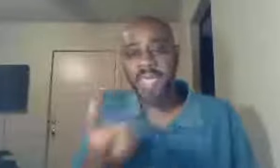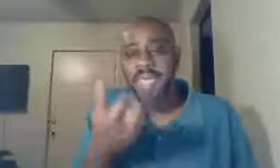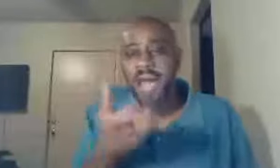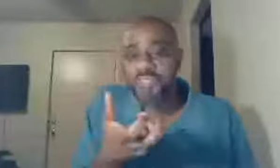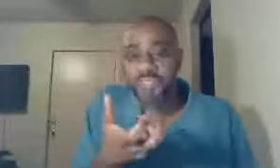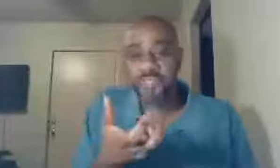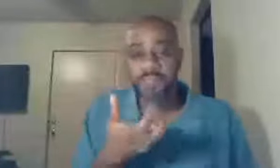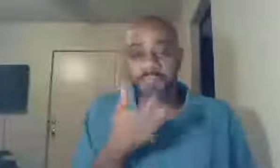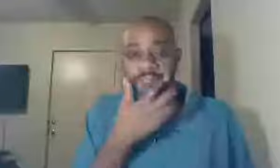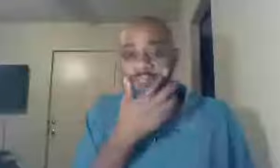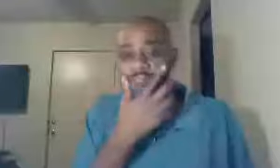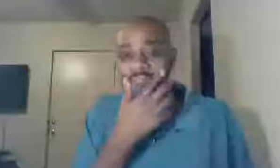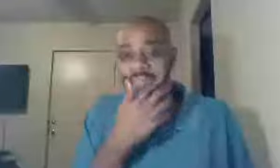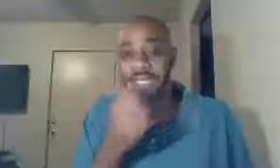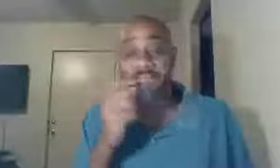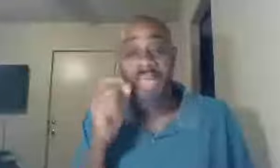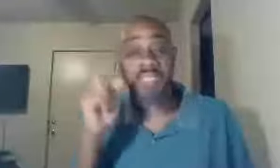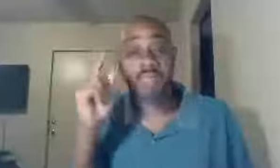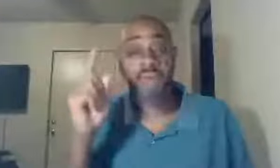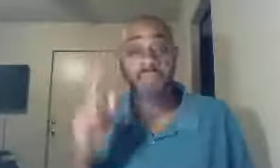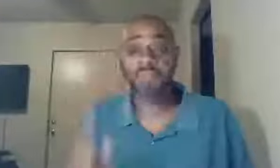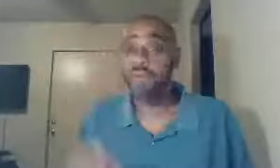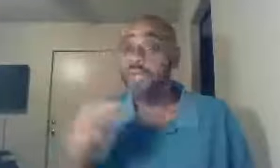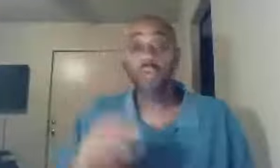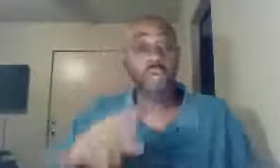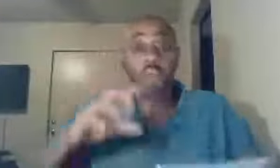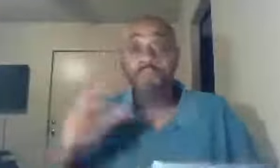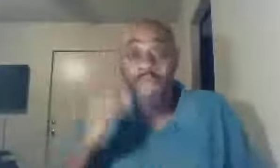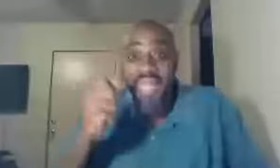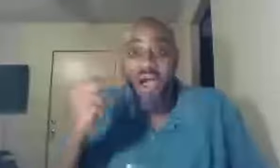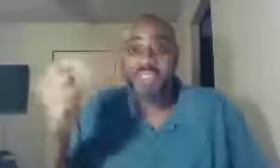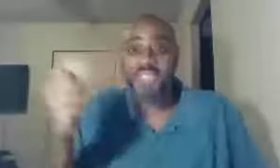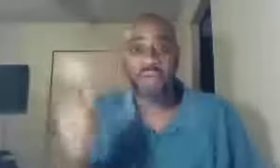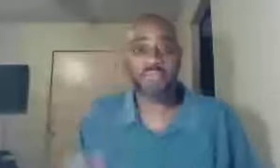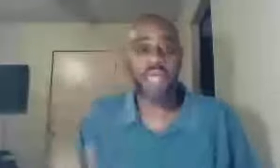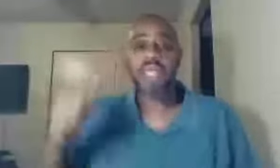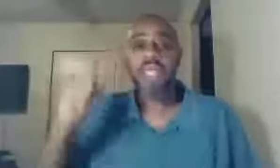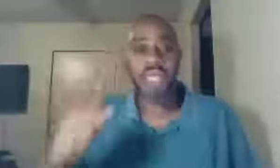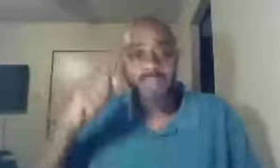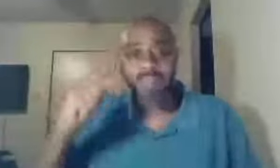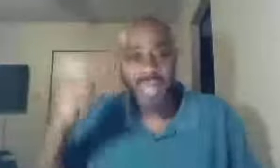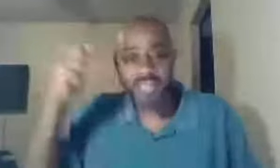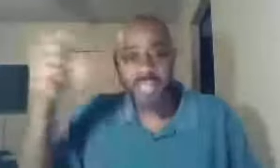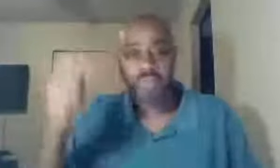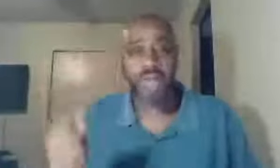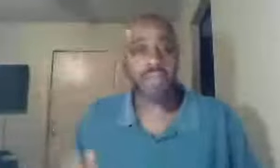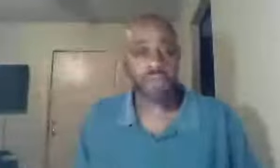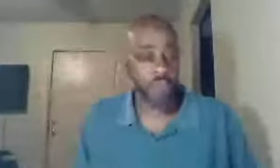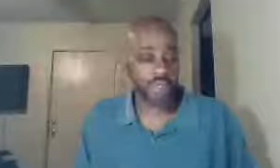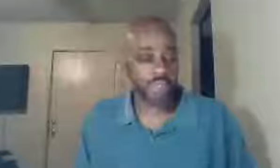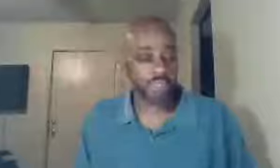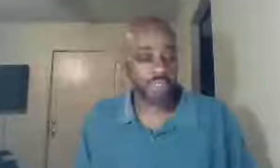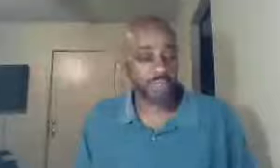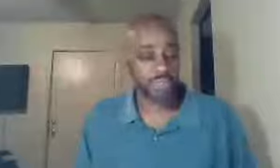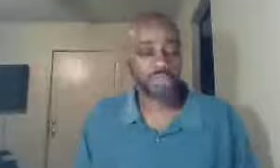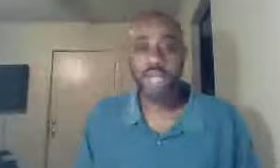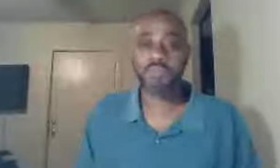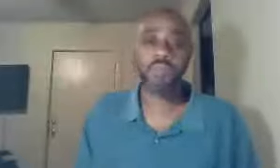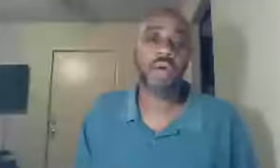hegeos, he makes them right before, we don't make ourselves right, he makes us right, knowing this, Philippians chapter one,